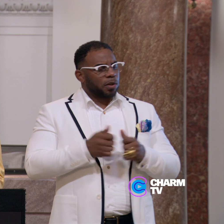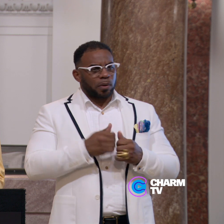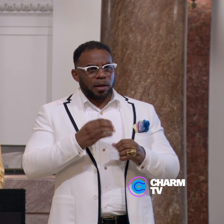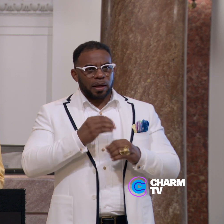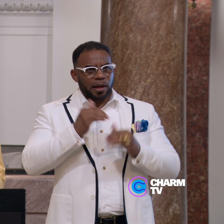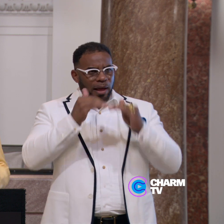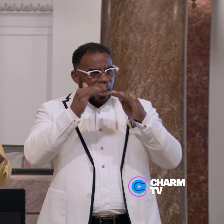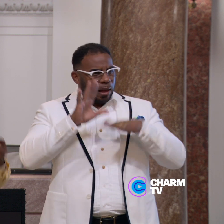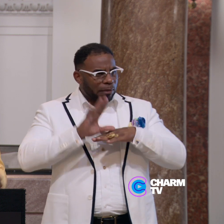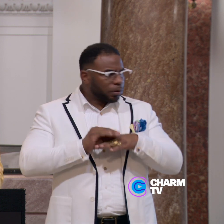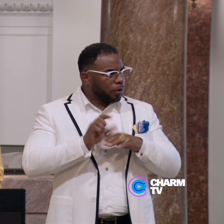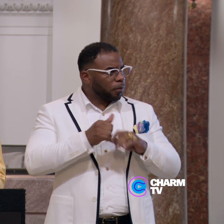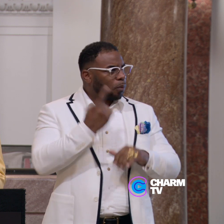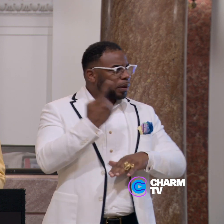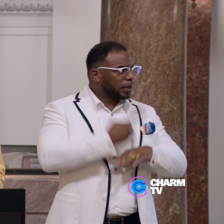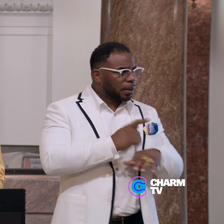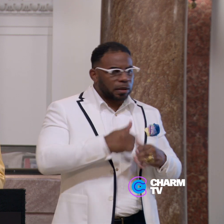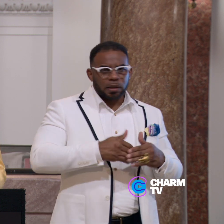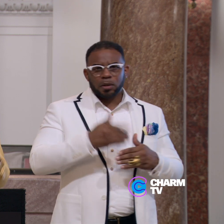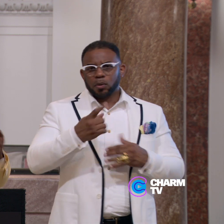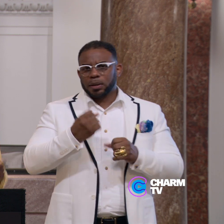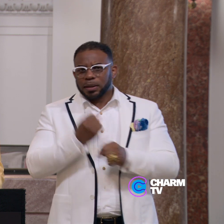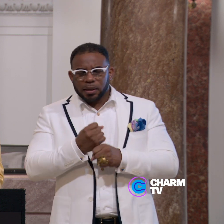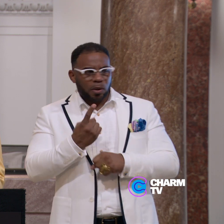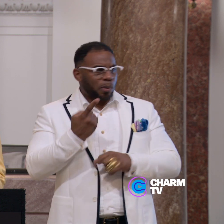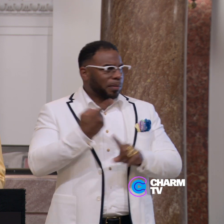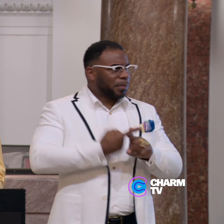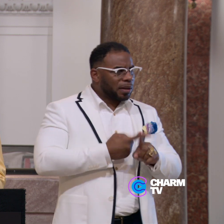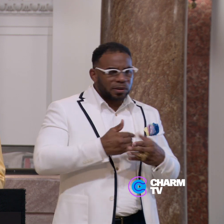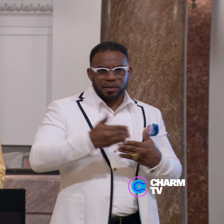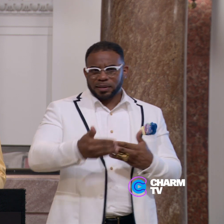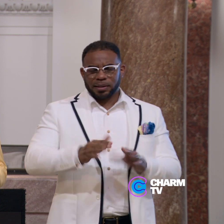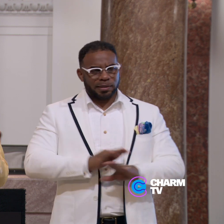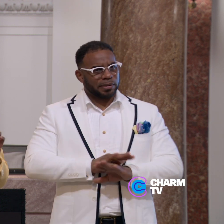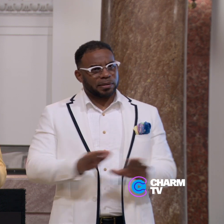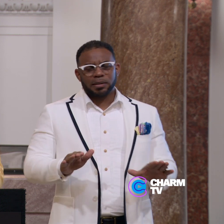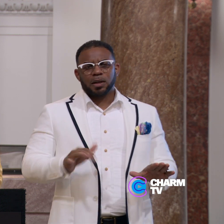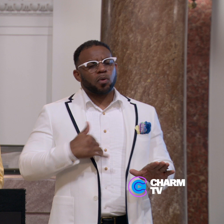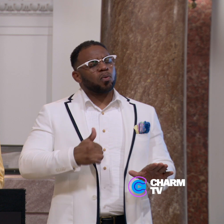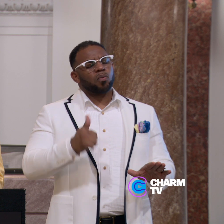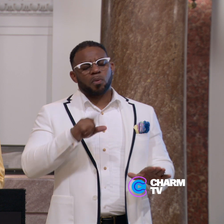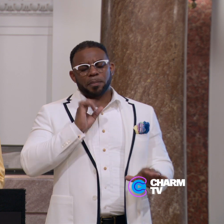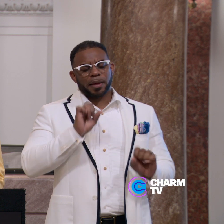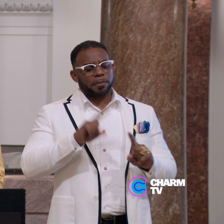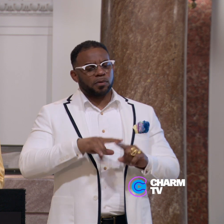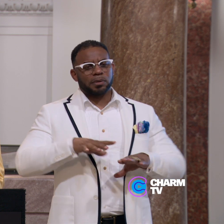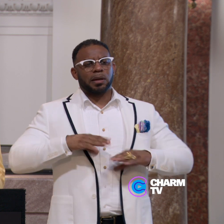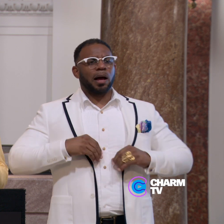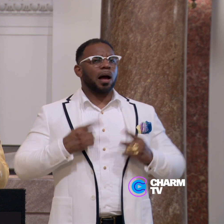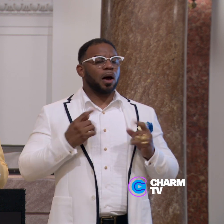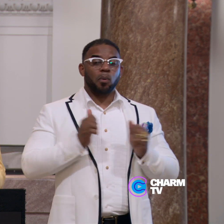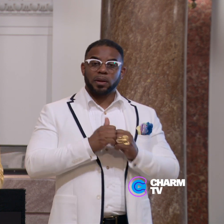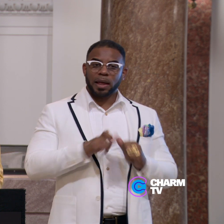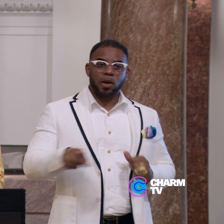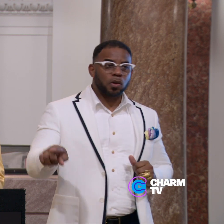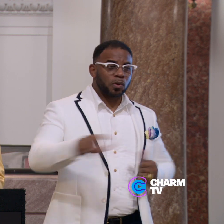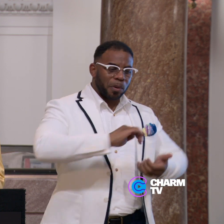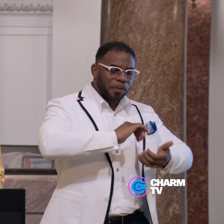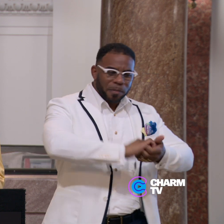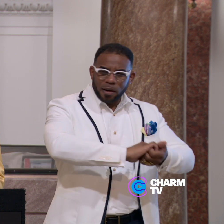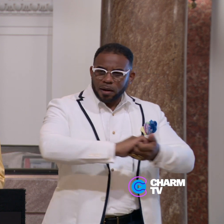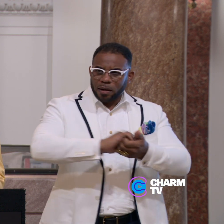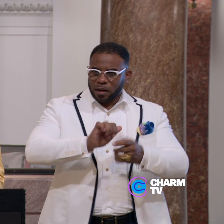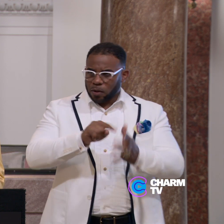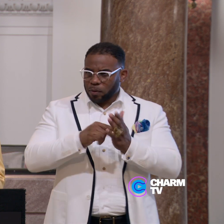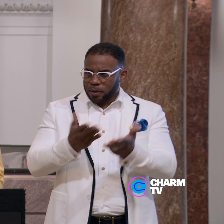housing security from one day, one year, one month to the next. And we won't be able to accomplish that without the partners like those